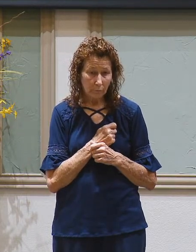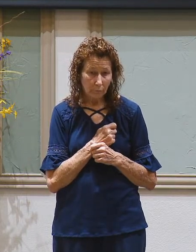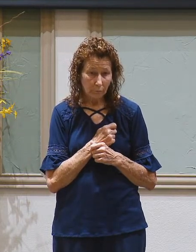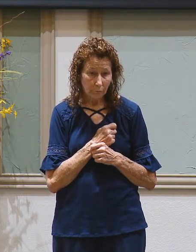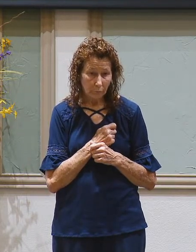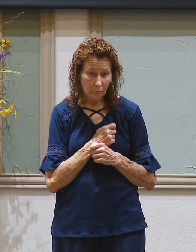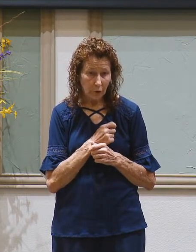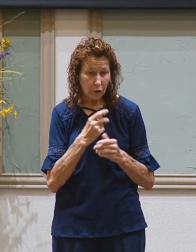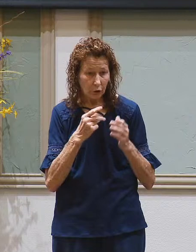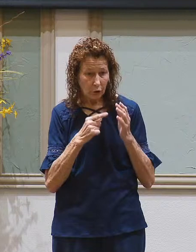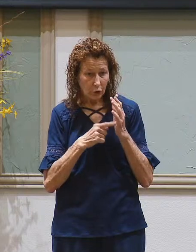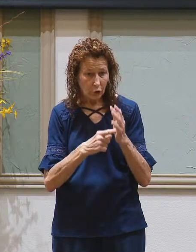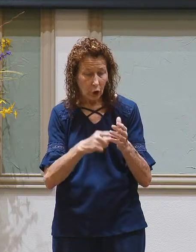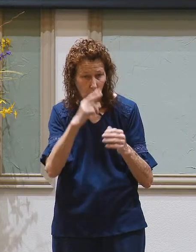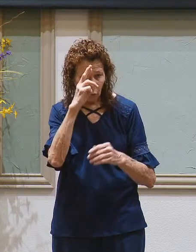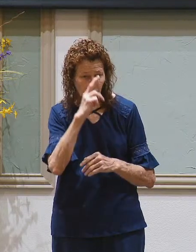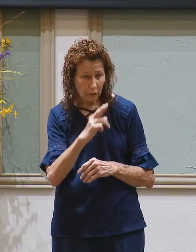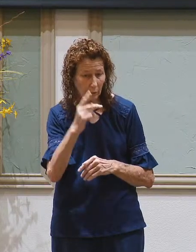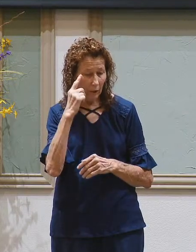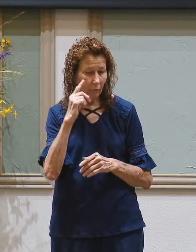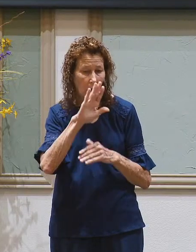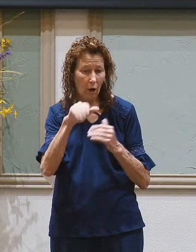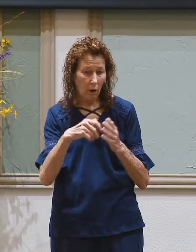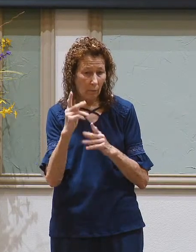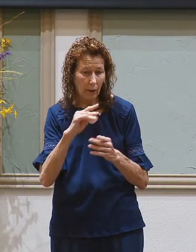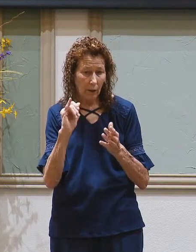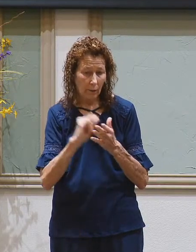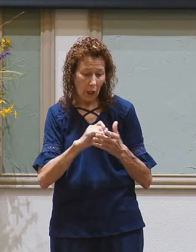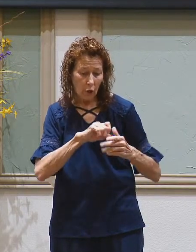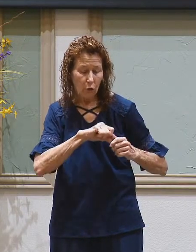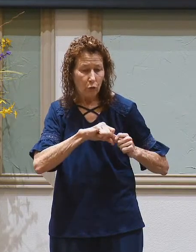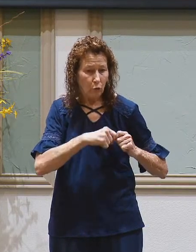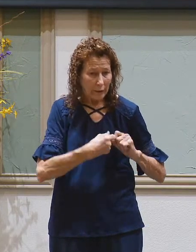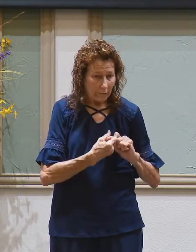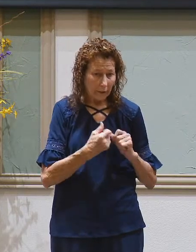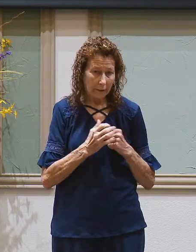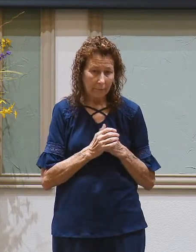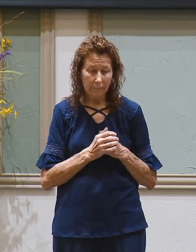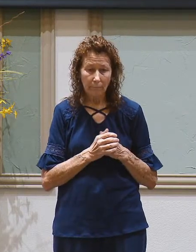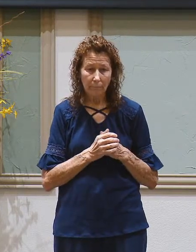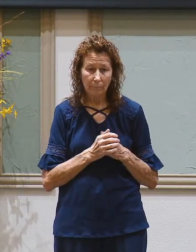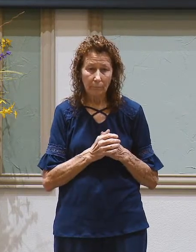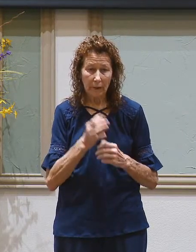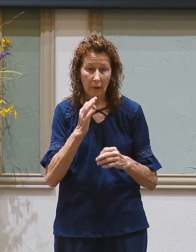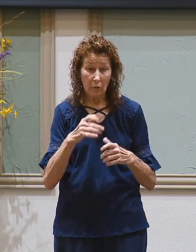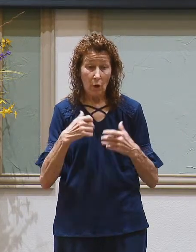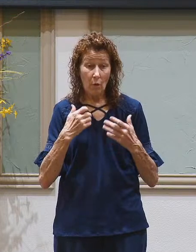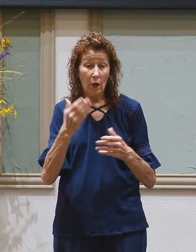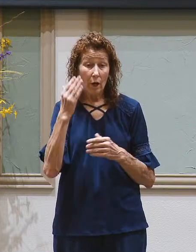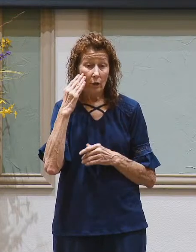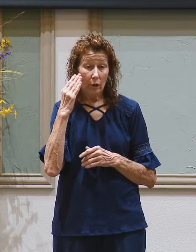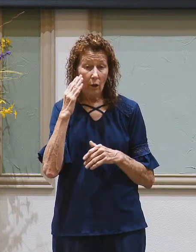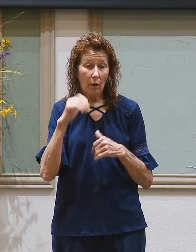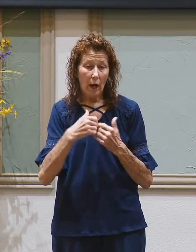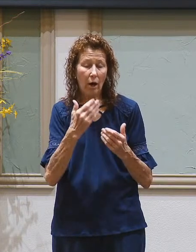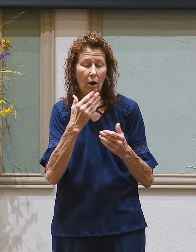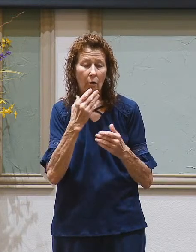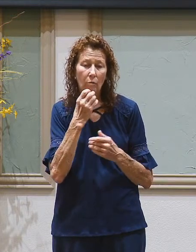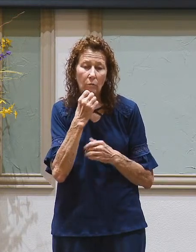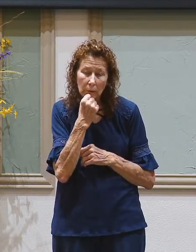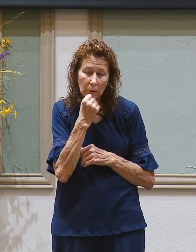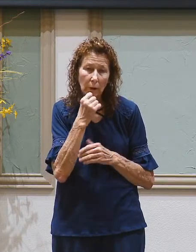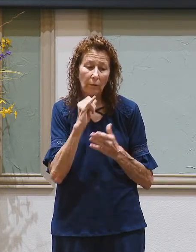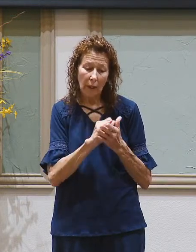a sign of respect for all those people who are grieving. And if you wanted to know how well-loved